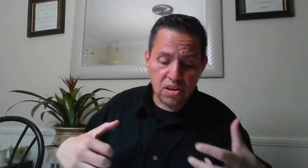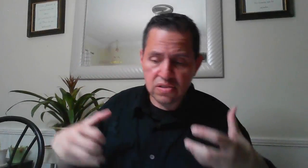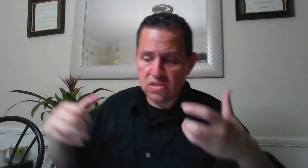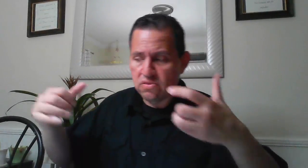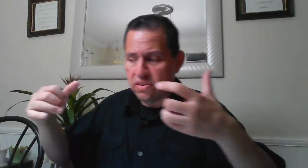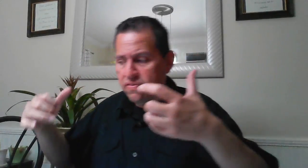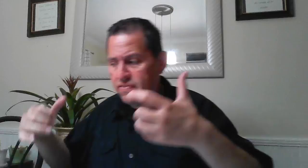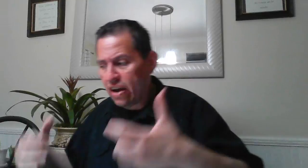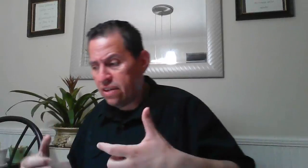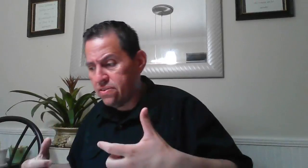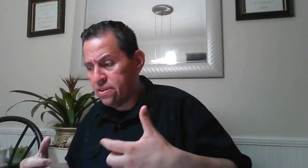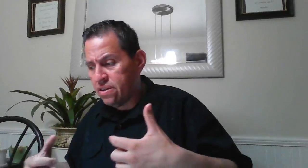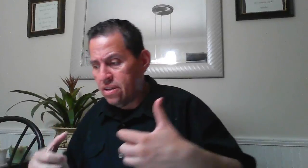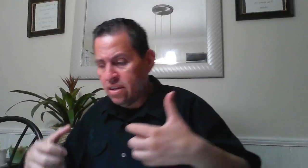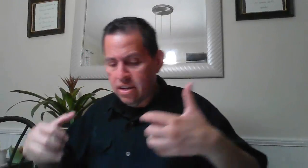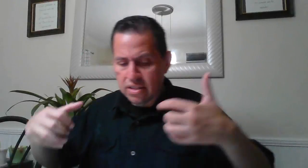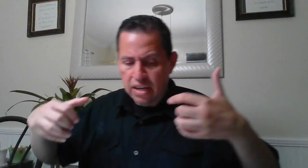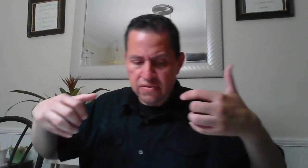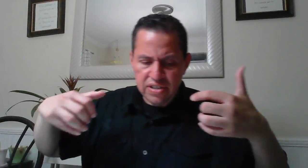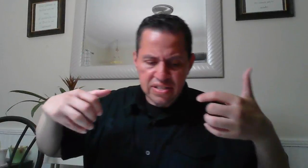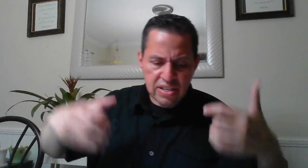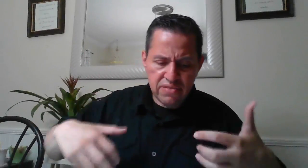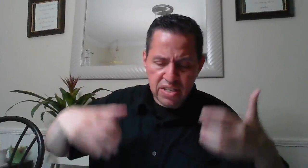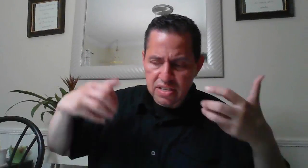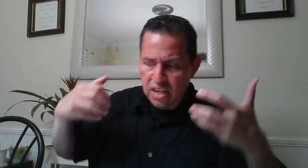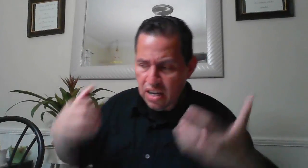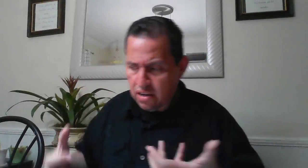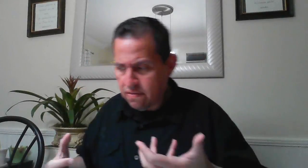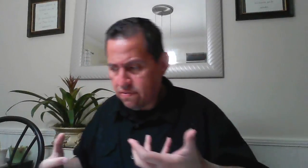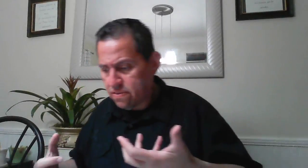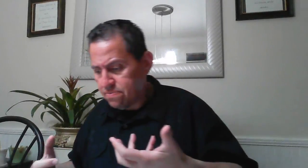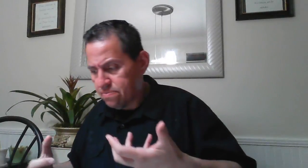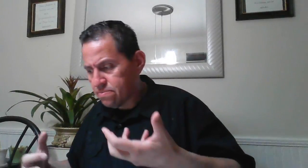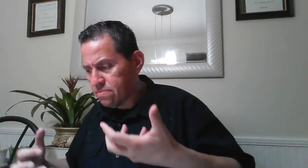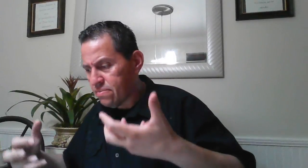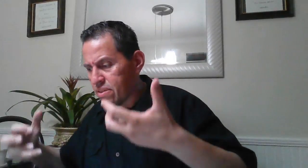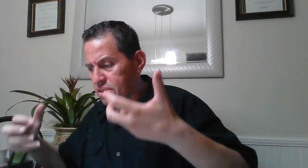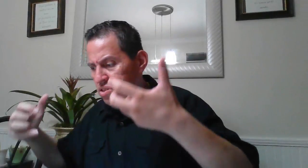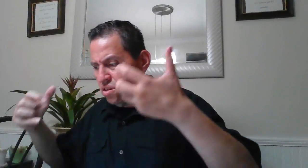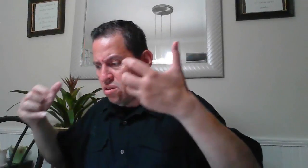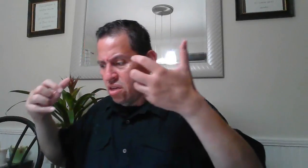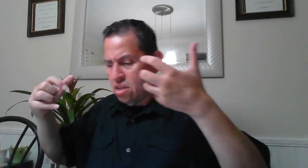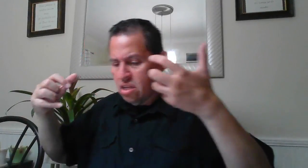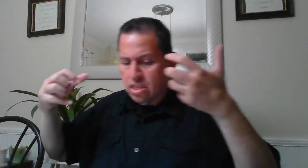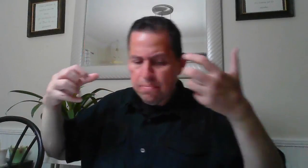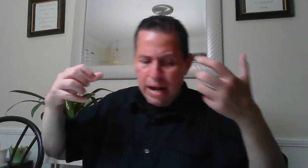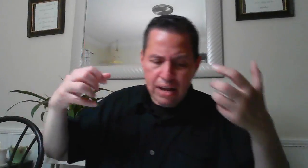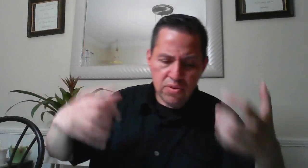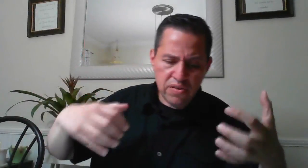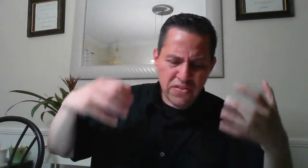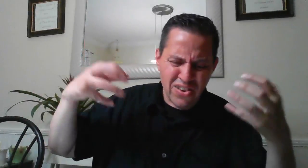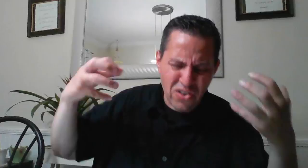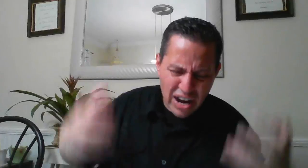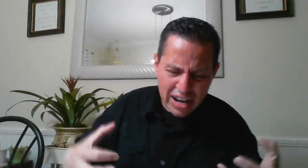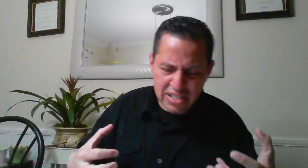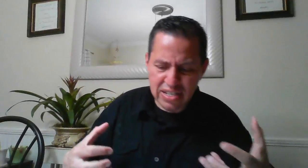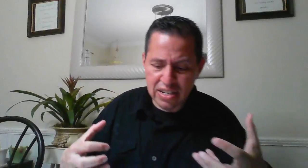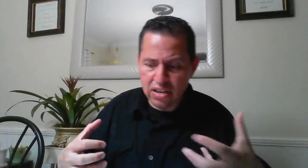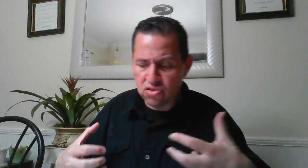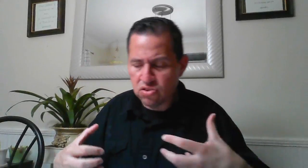to the father and and receive his love so the power of christ can also